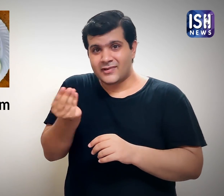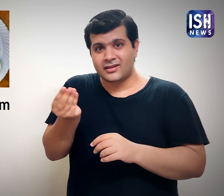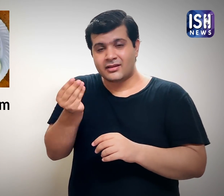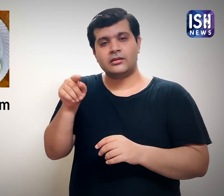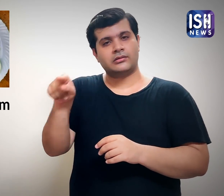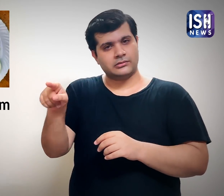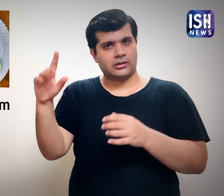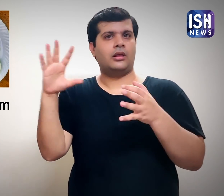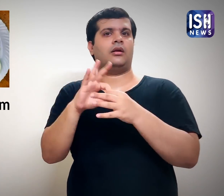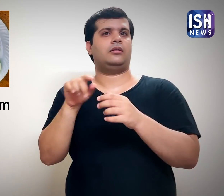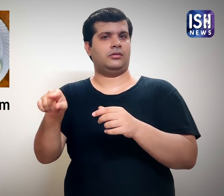6.